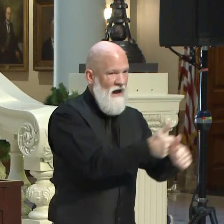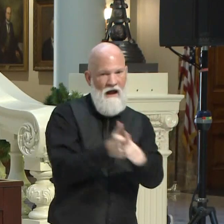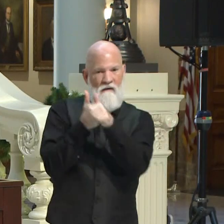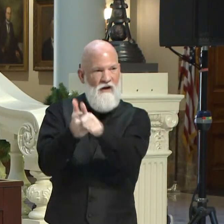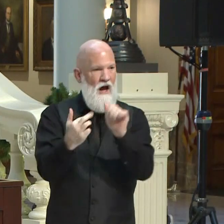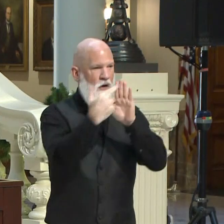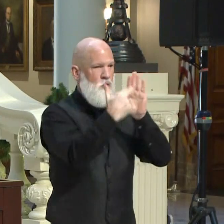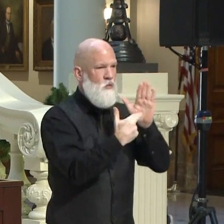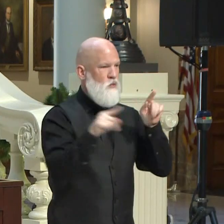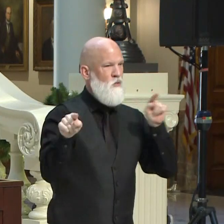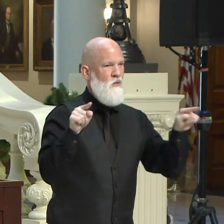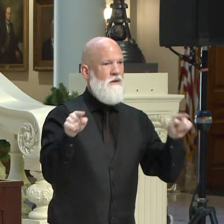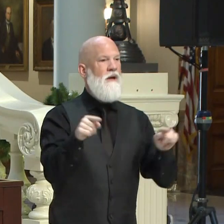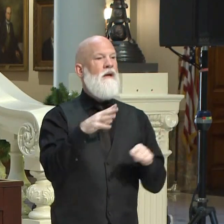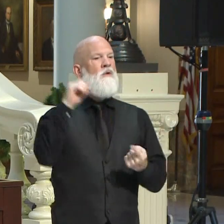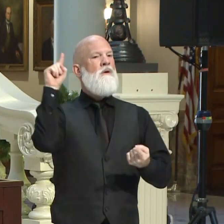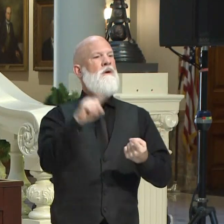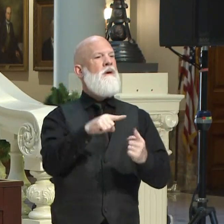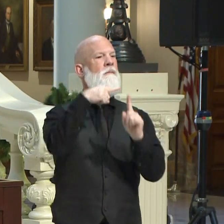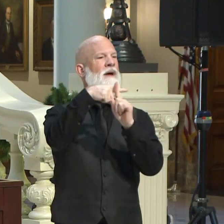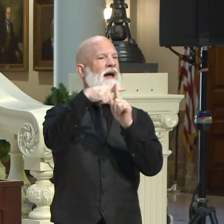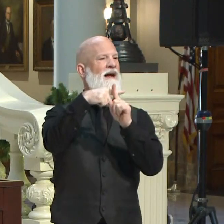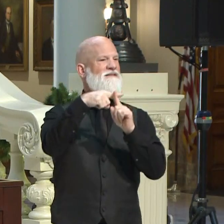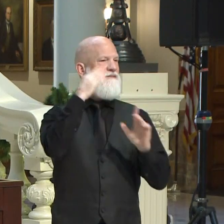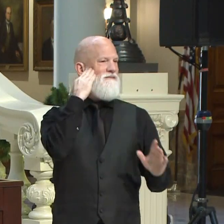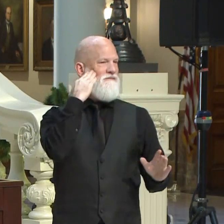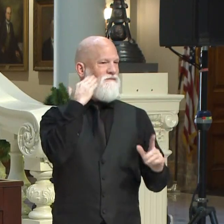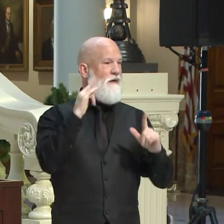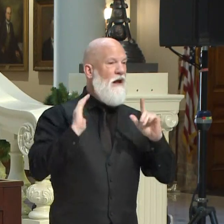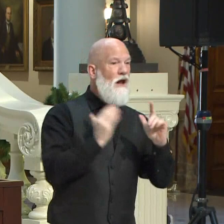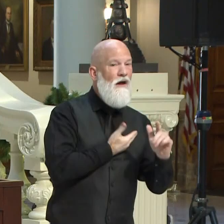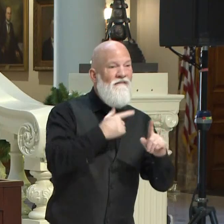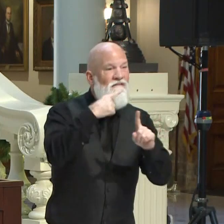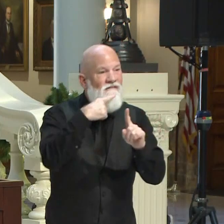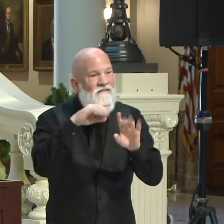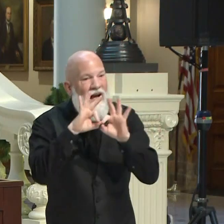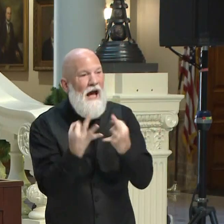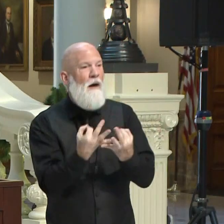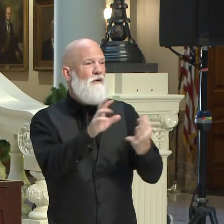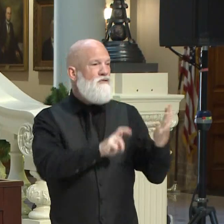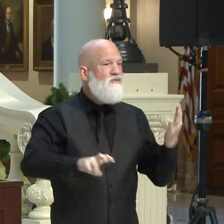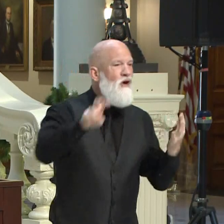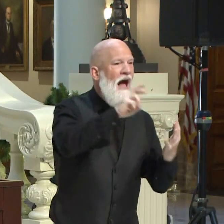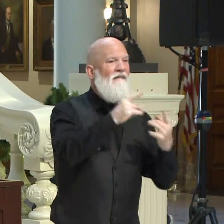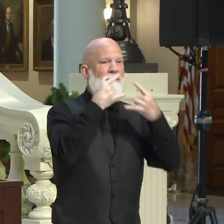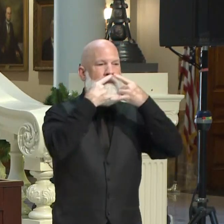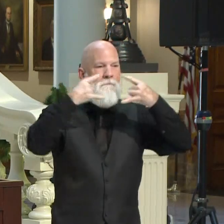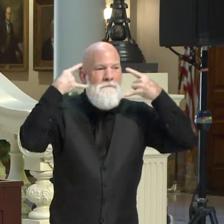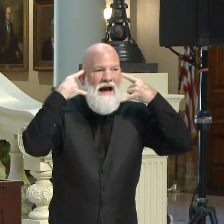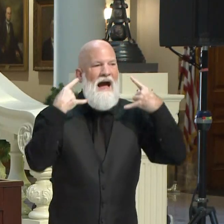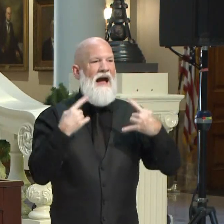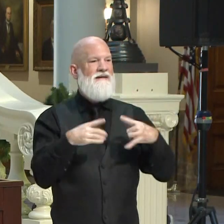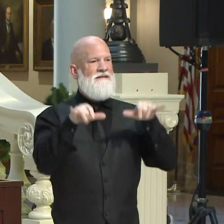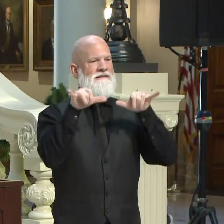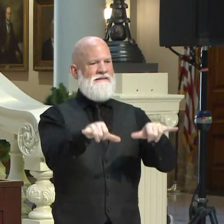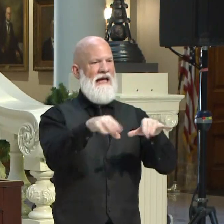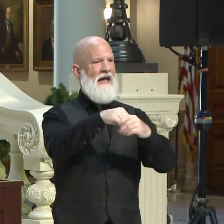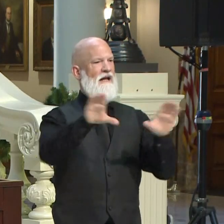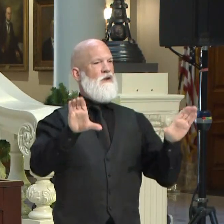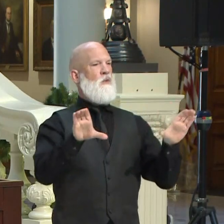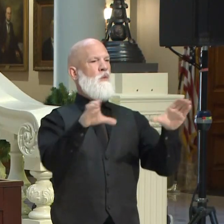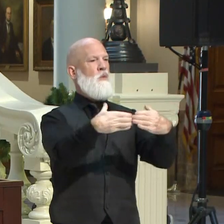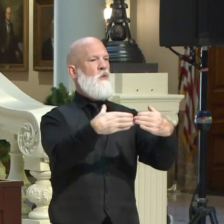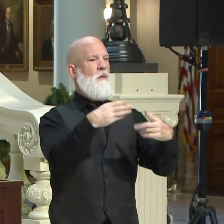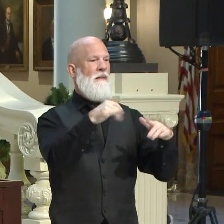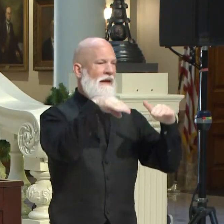you know, any families that are traveling just to wear your mask, stay with your group, get in there, get out of there and